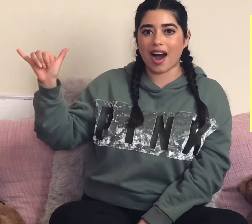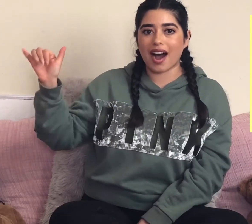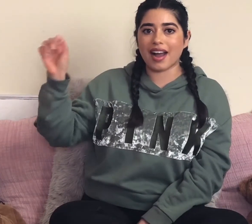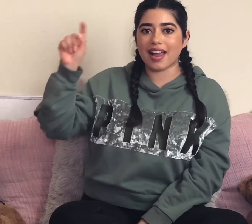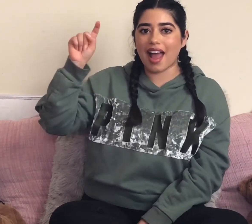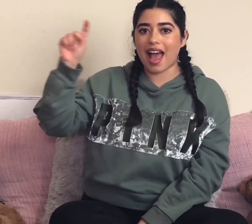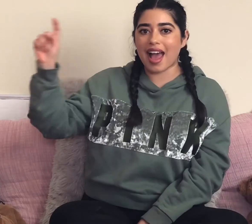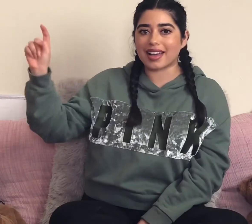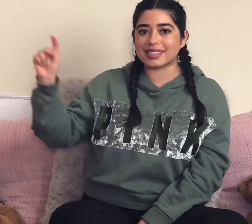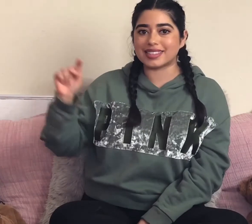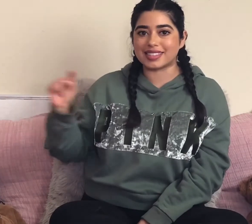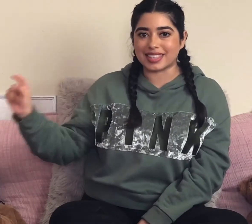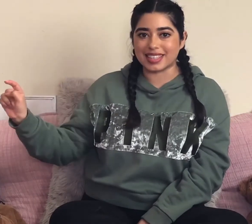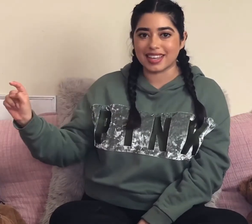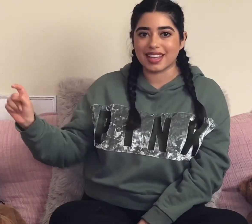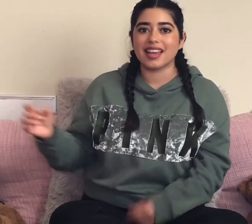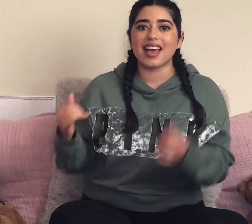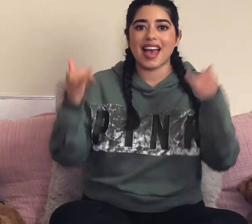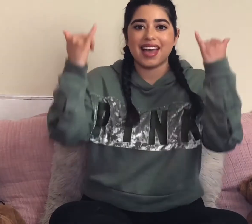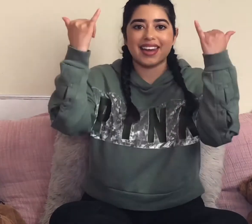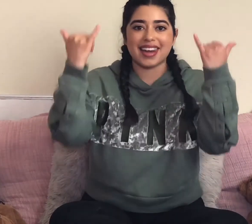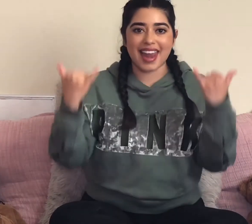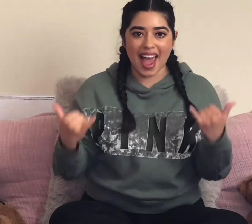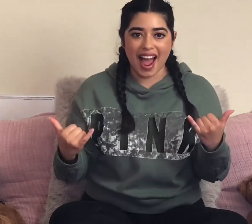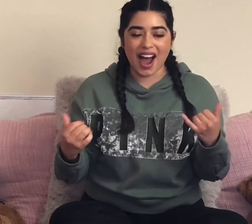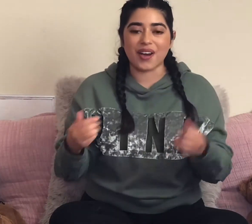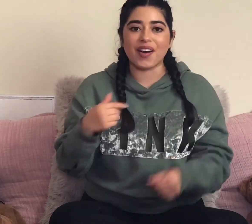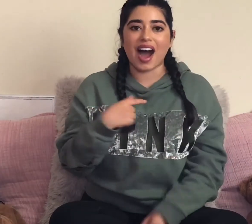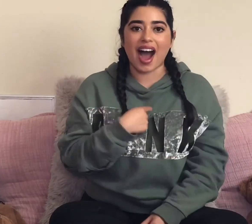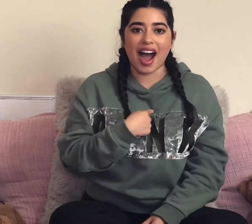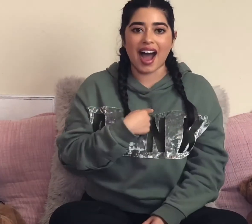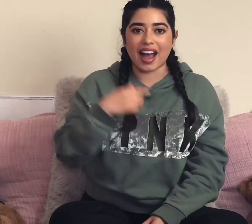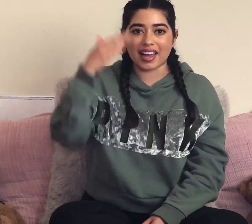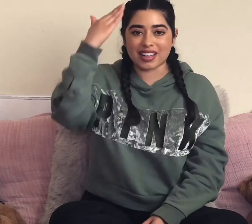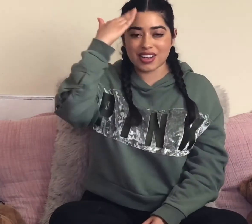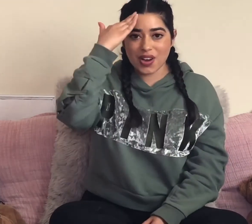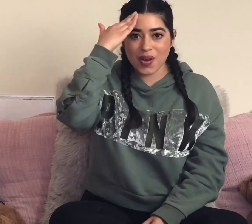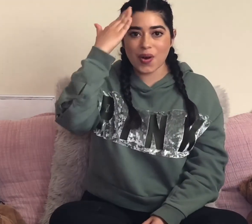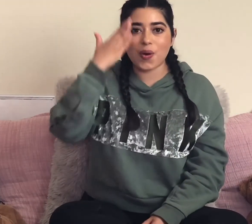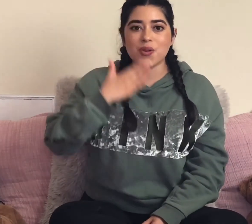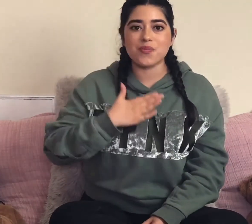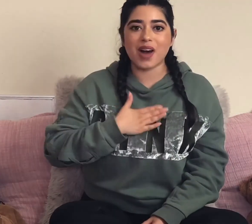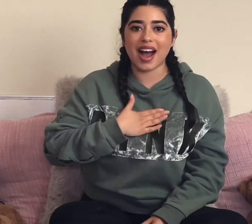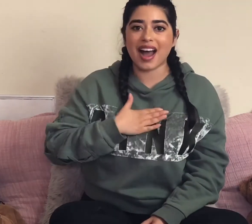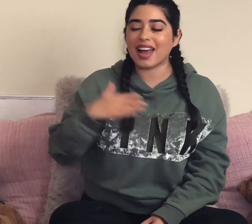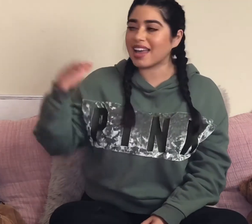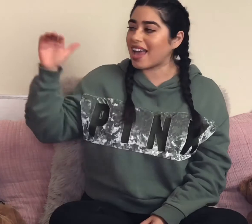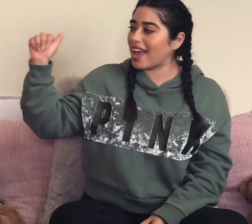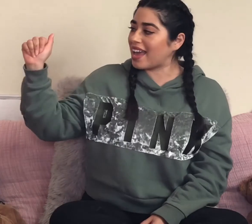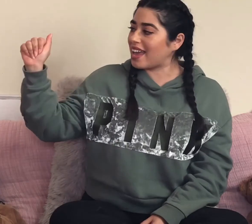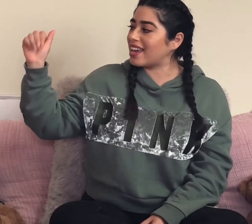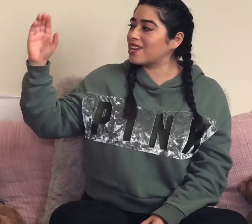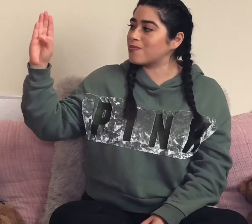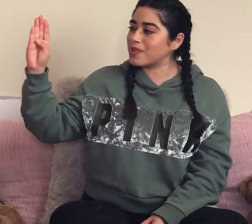and Z Now I know my A B